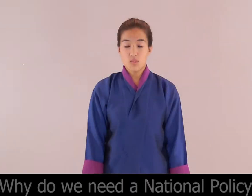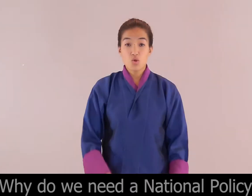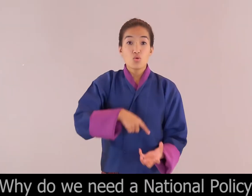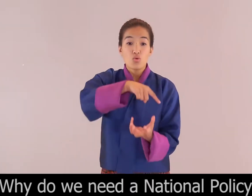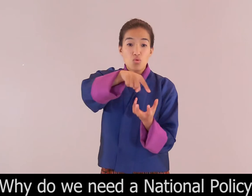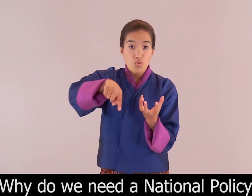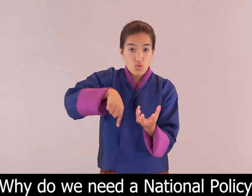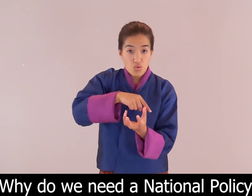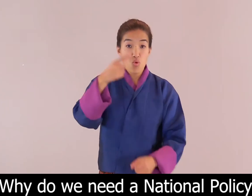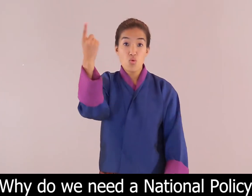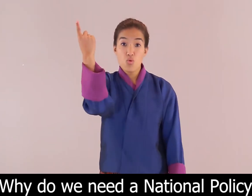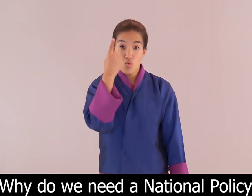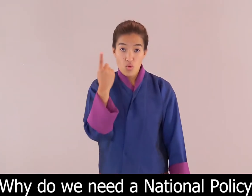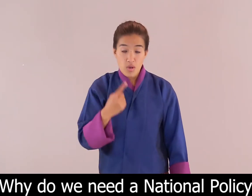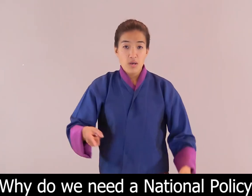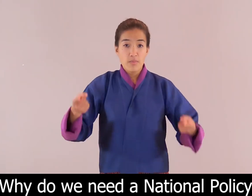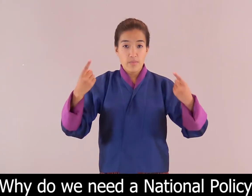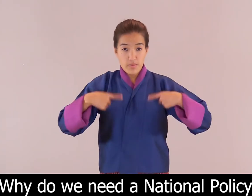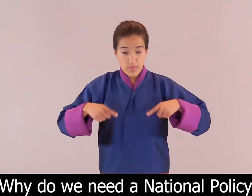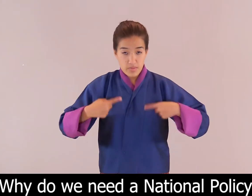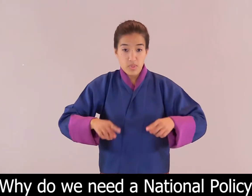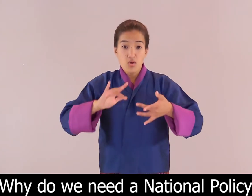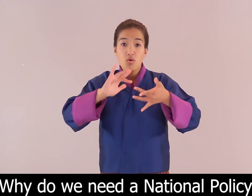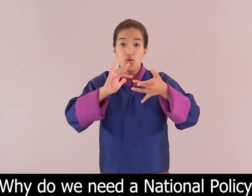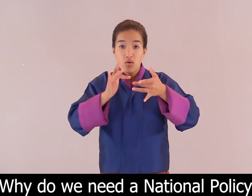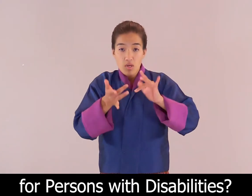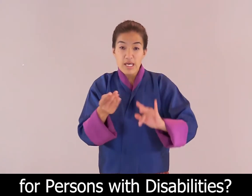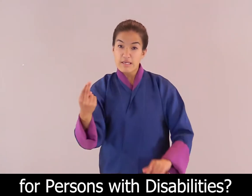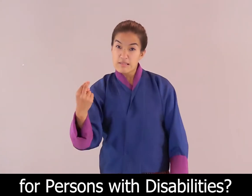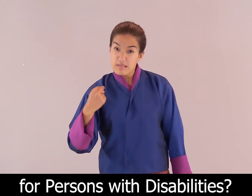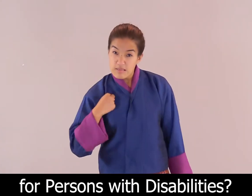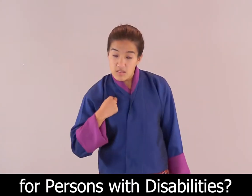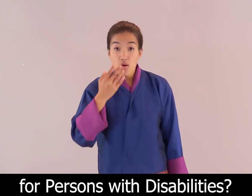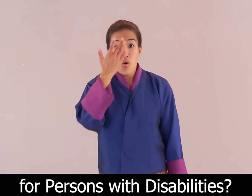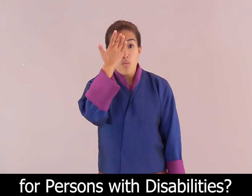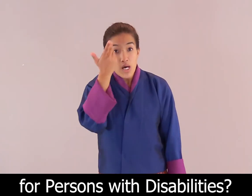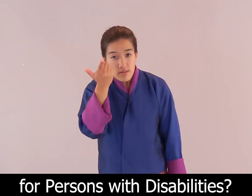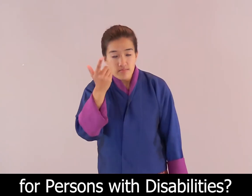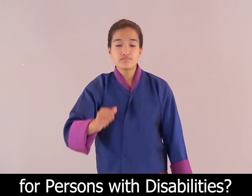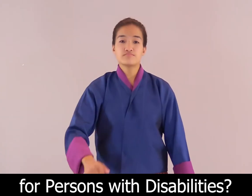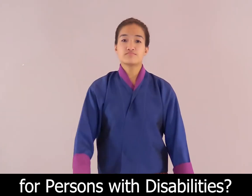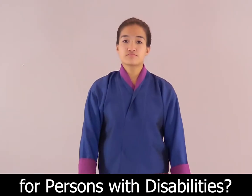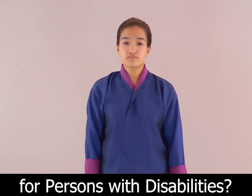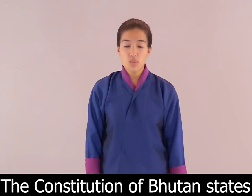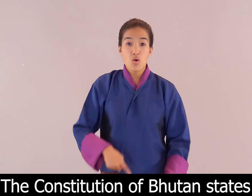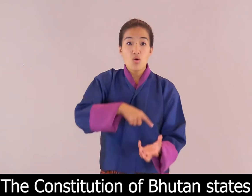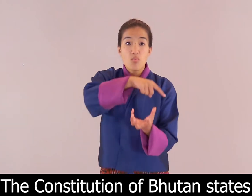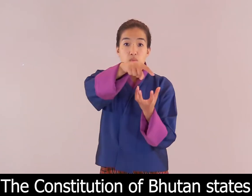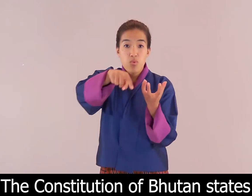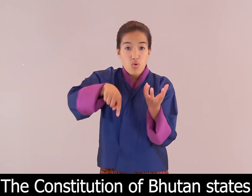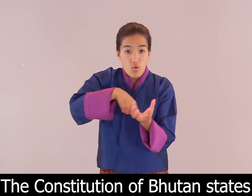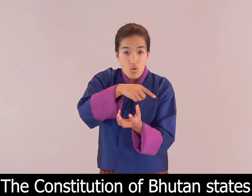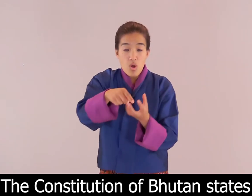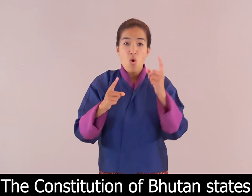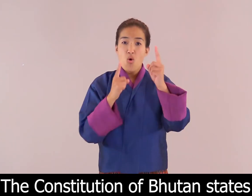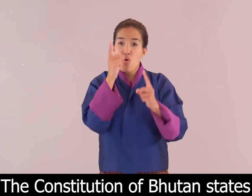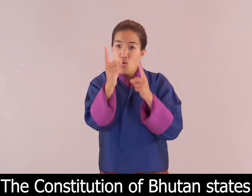Why do we need a National Policy for Persons with Disabilities? The Constitution of Bhutan